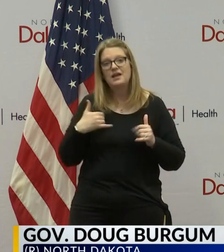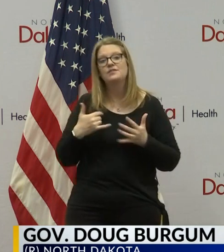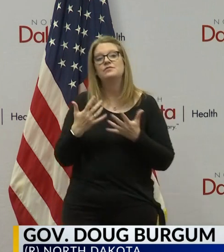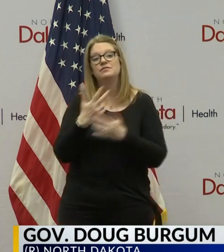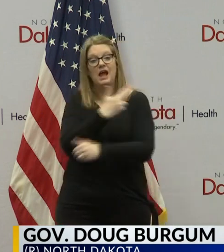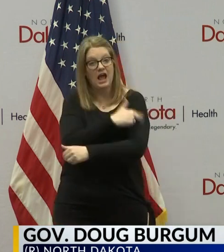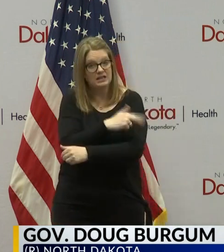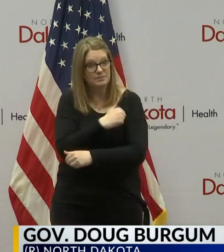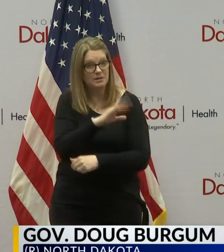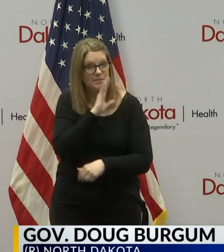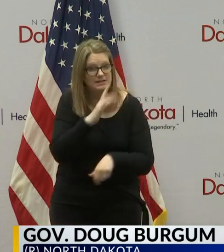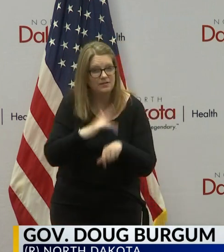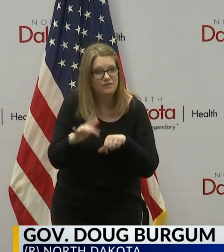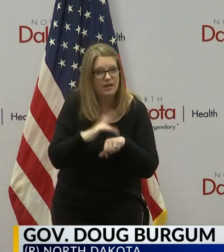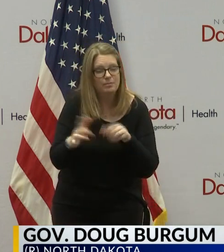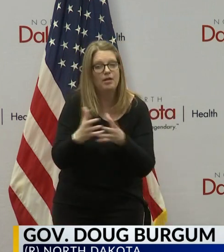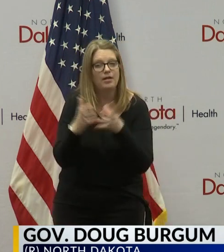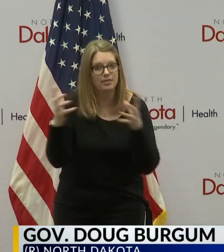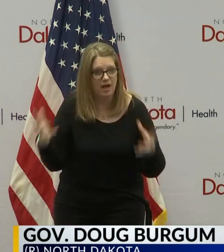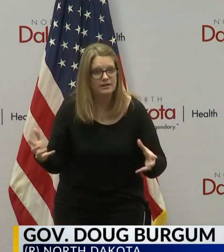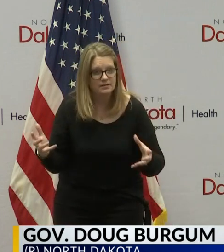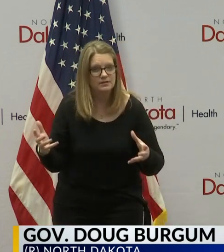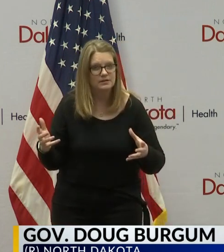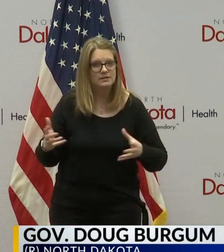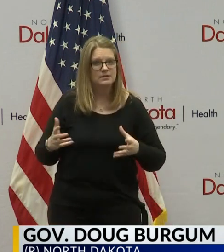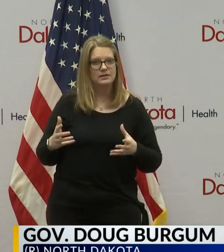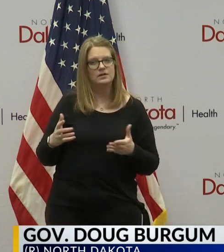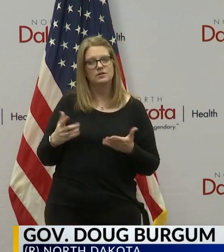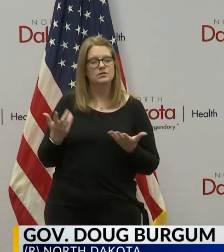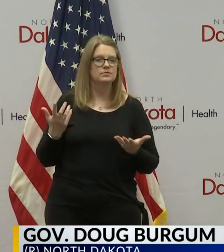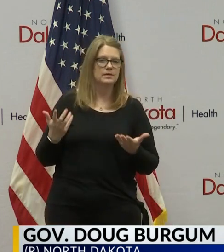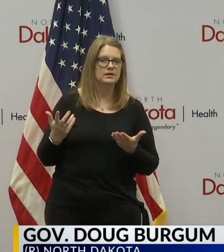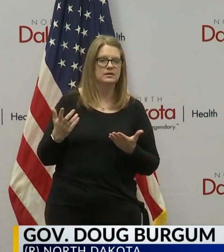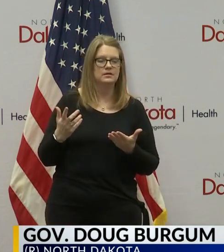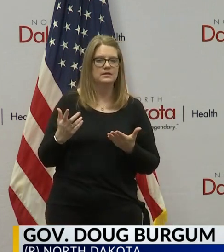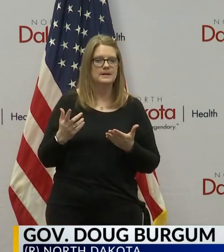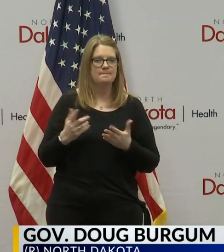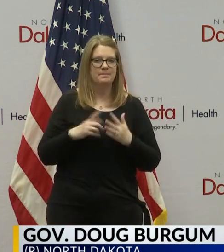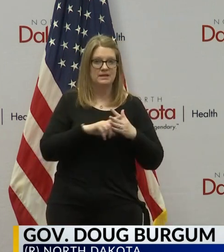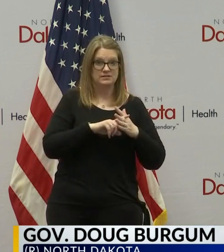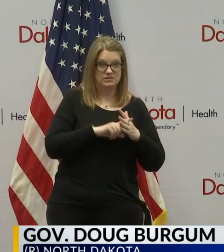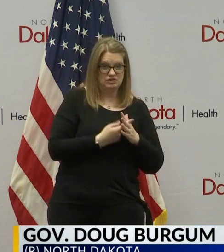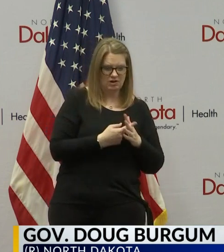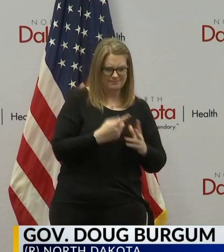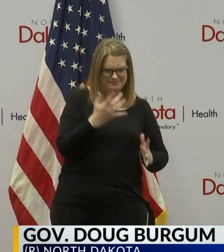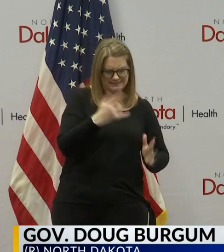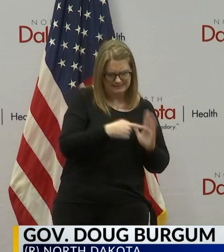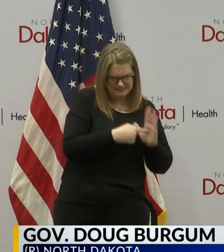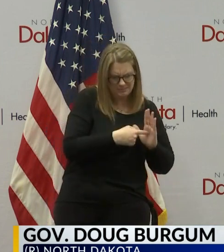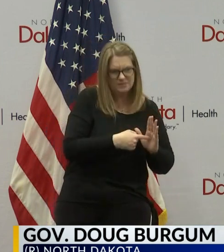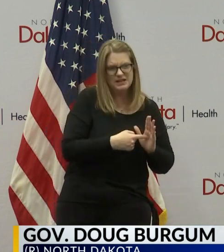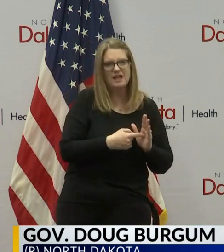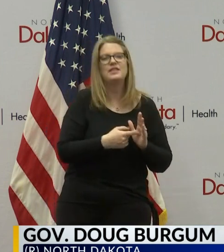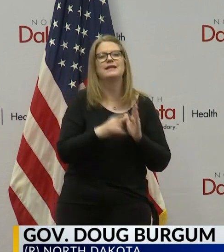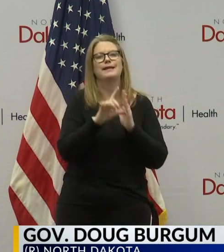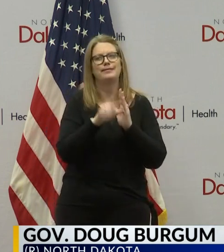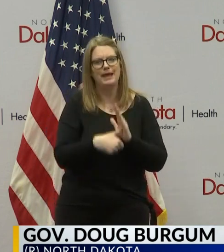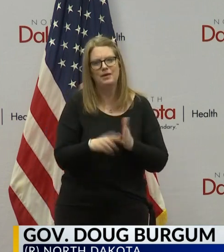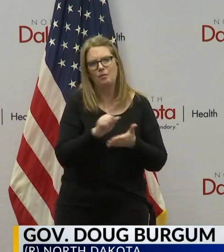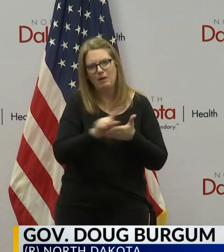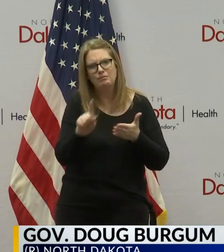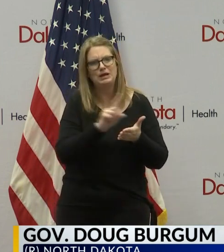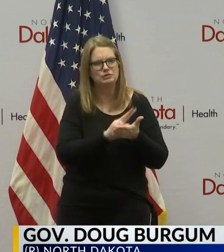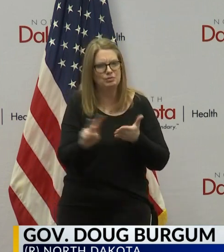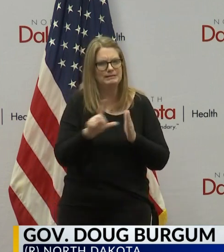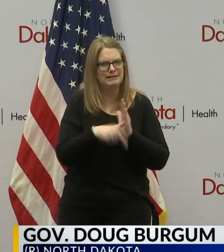talked about. Usually that's been arriving, you know, sort of one week to two weeks after the onset of symptoms. We hope that no one that tested